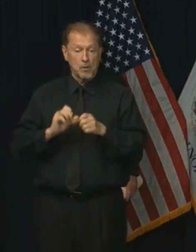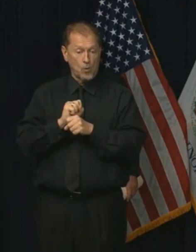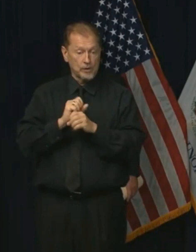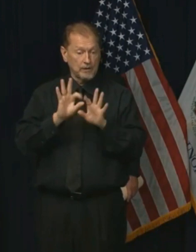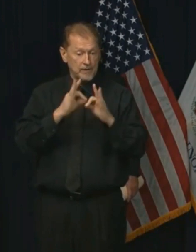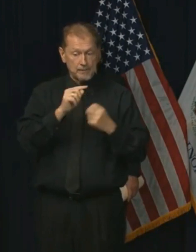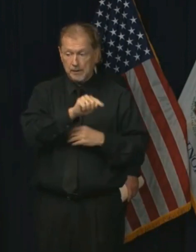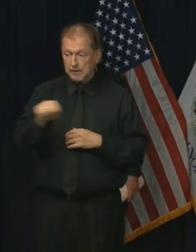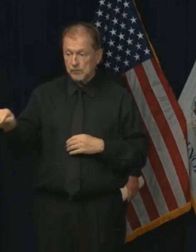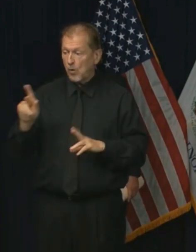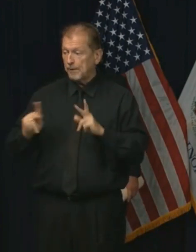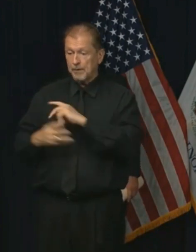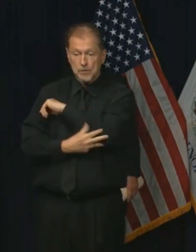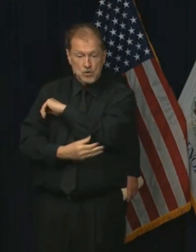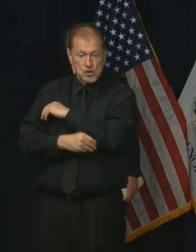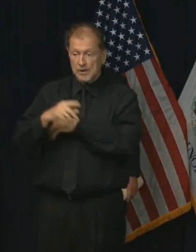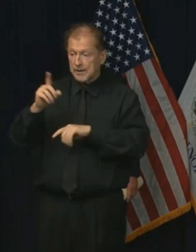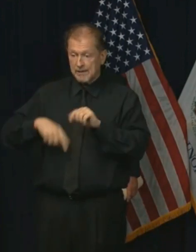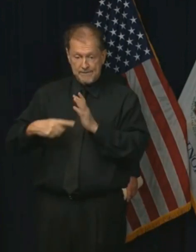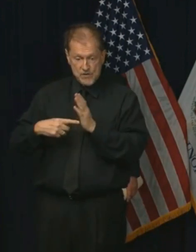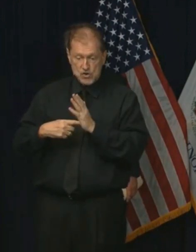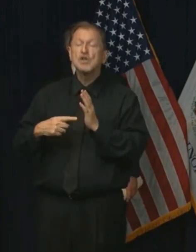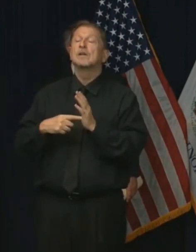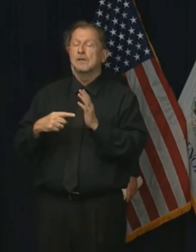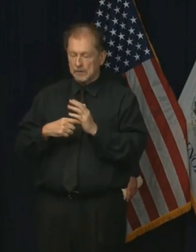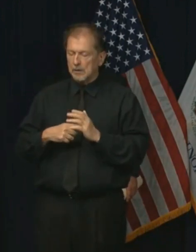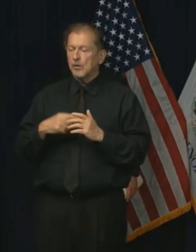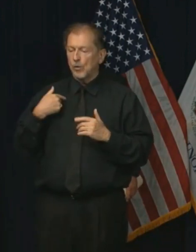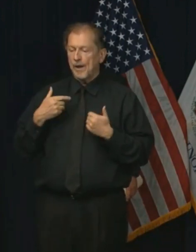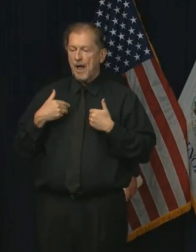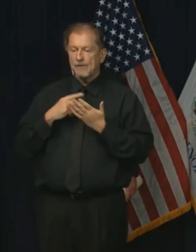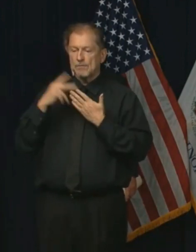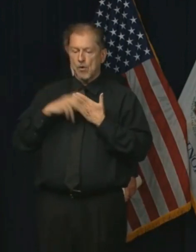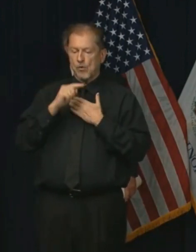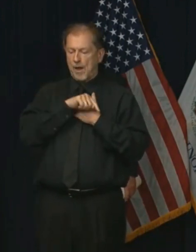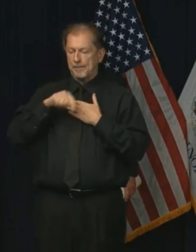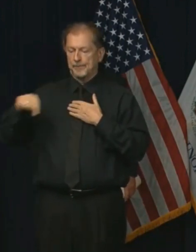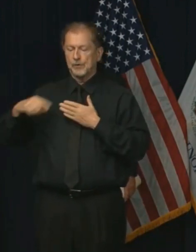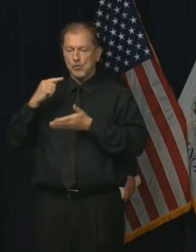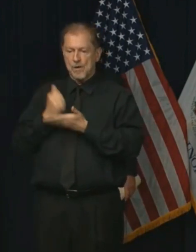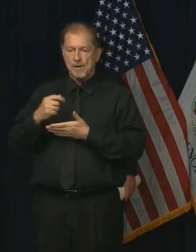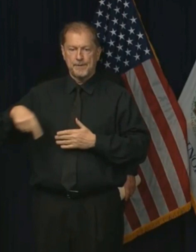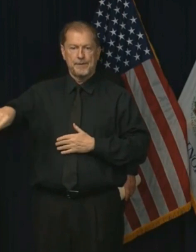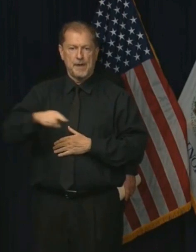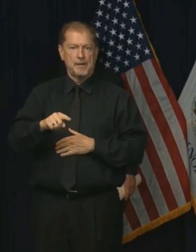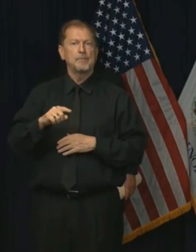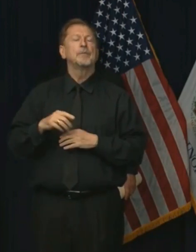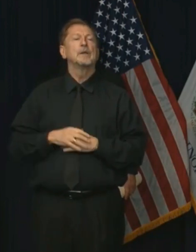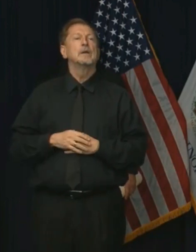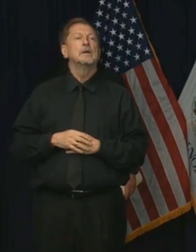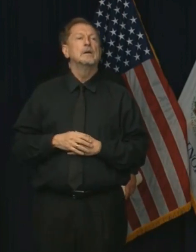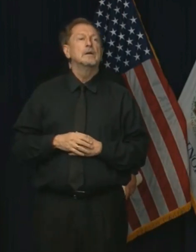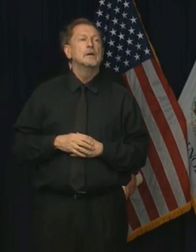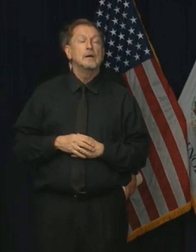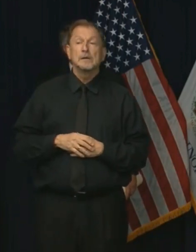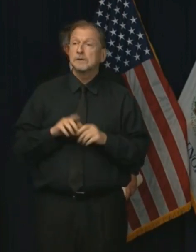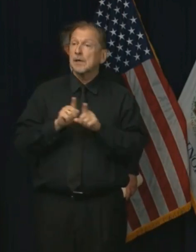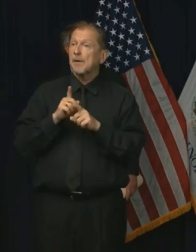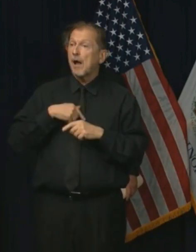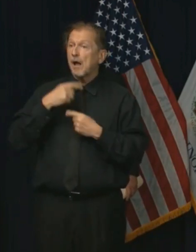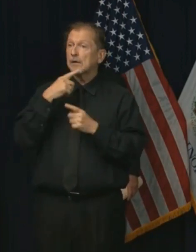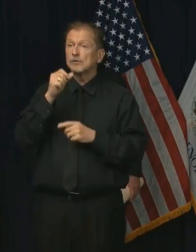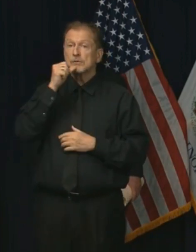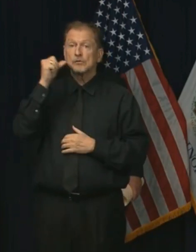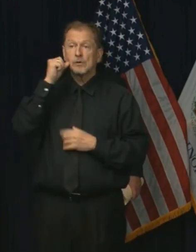across the state to make sure that they're taken care of. And, you know, we obviously, I said yesterday